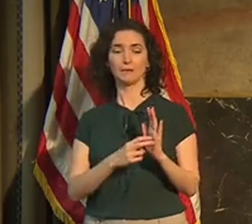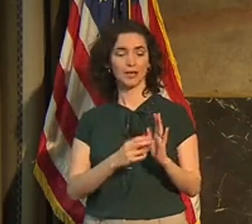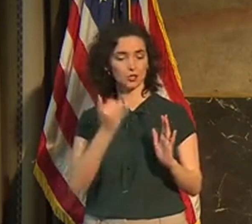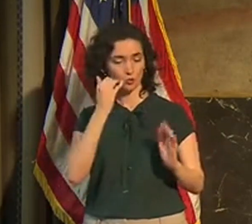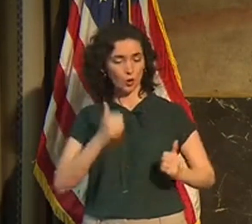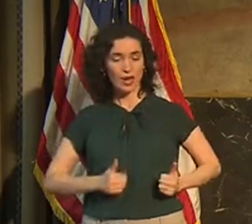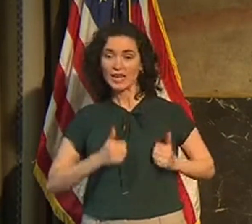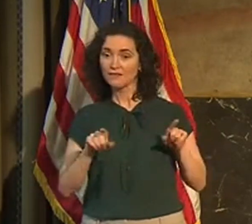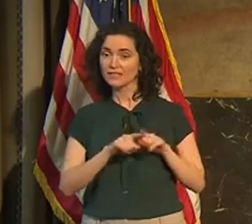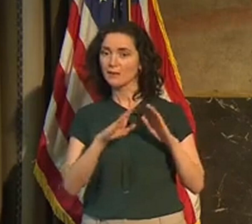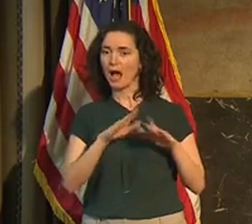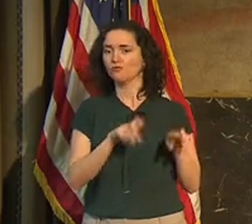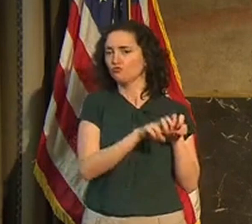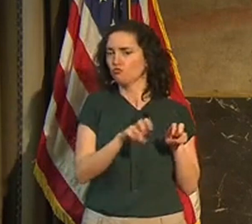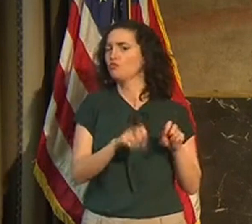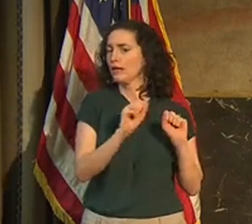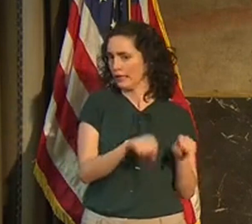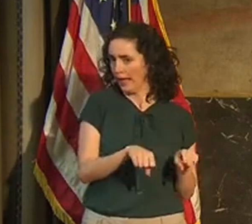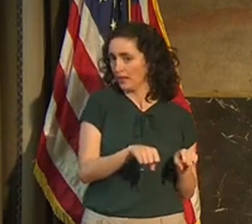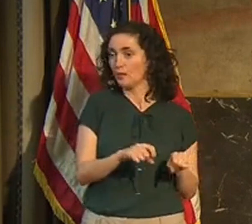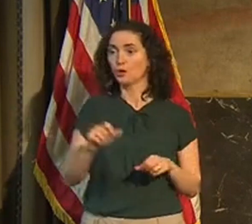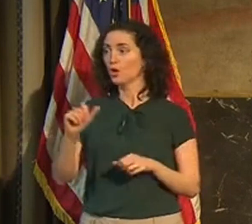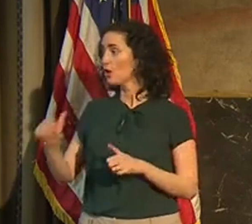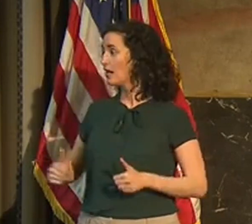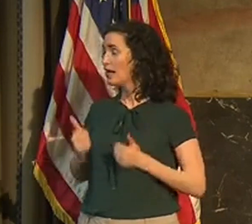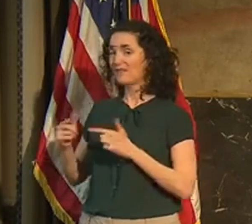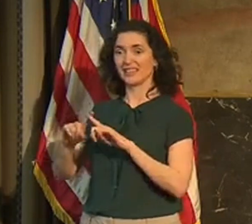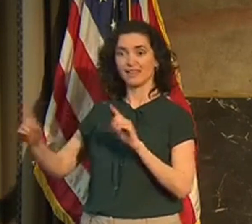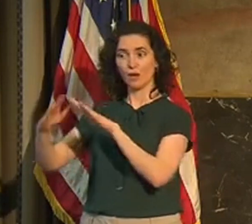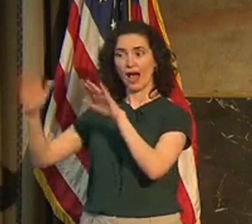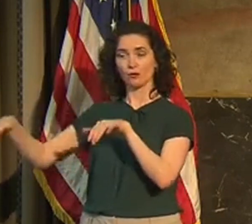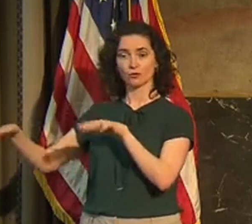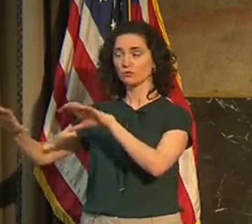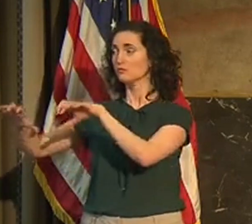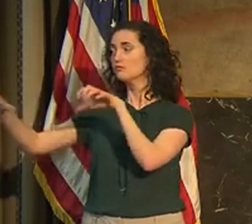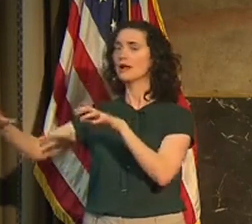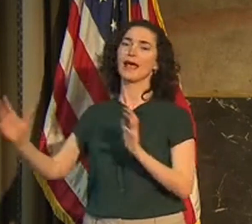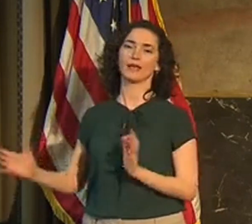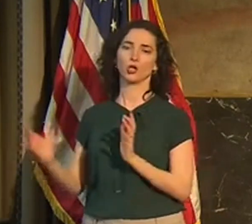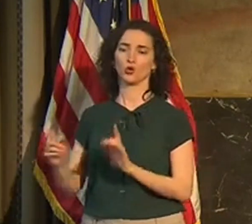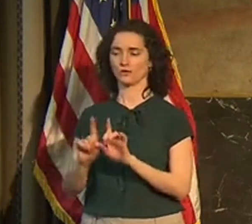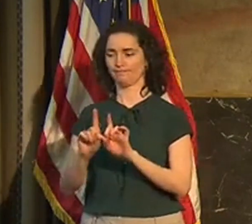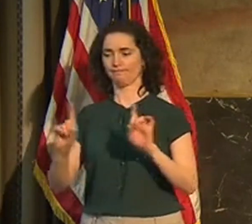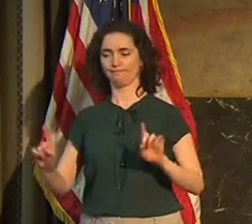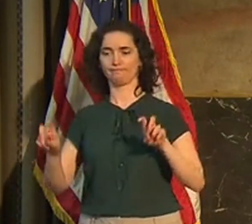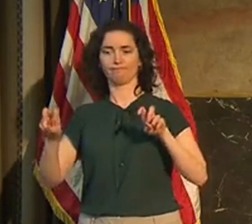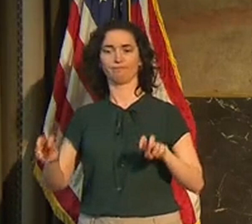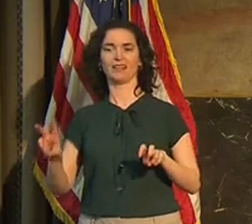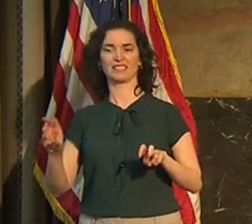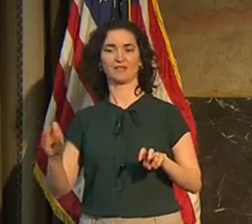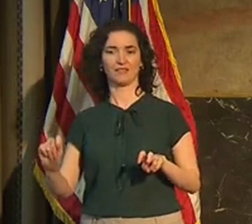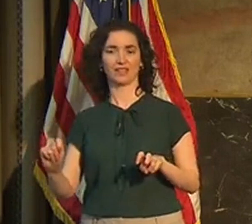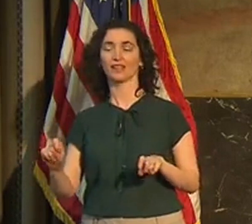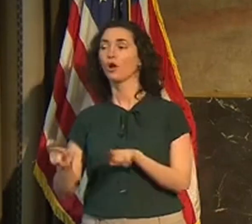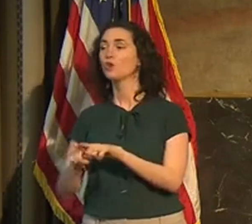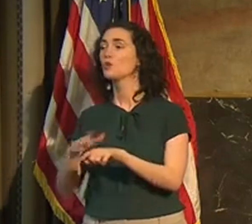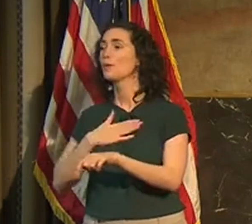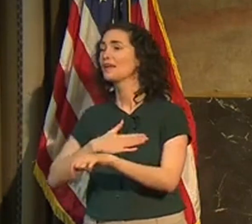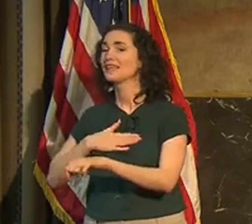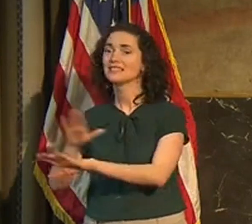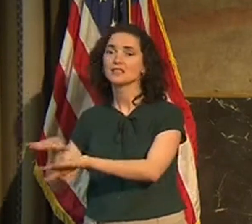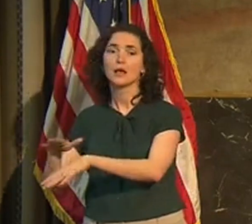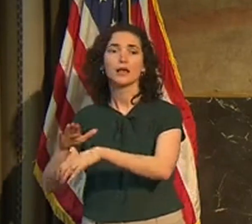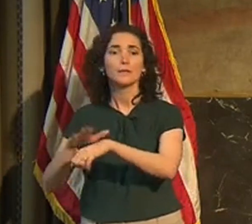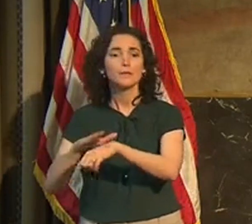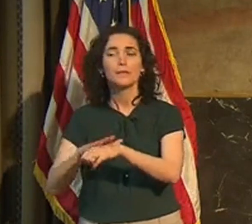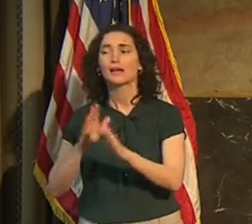not in the same household is still strongly encouraged. And we are especially asking, uh, that everyone be mindful of those who are more